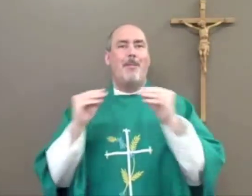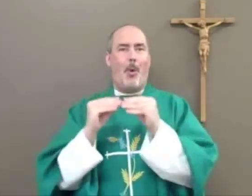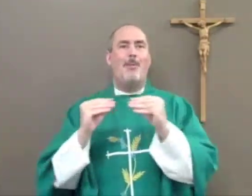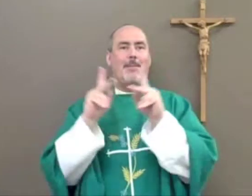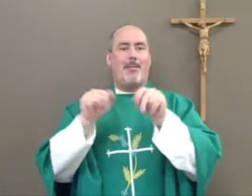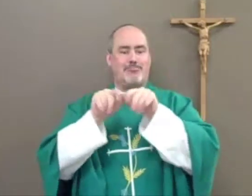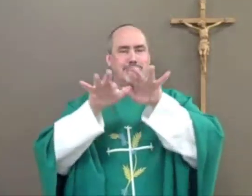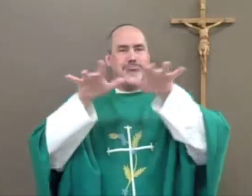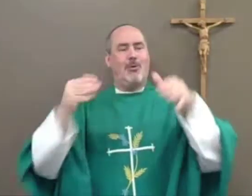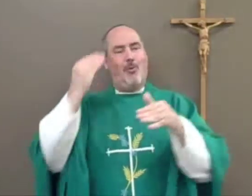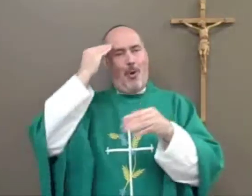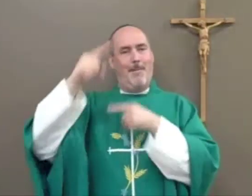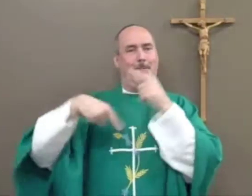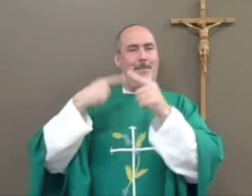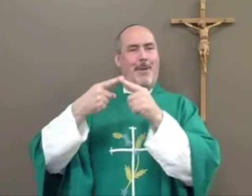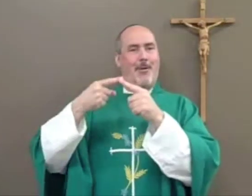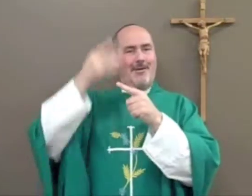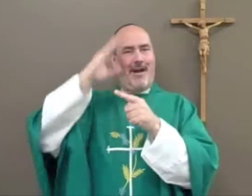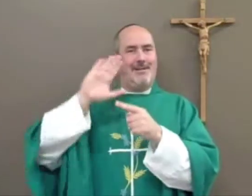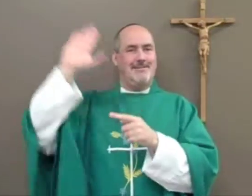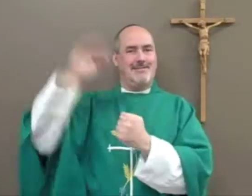spread news about God's love.